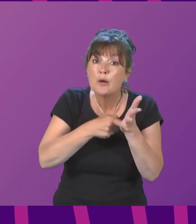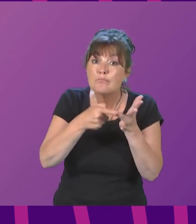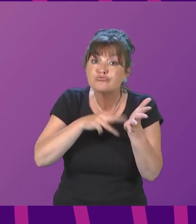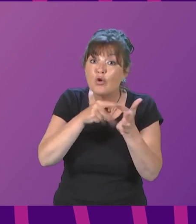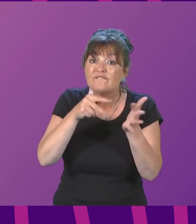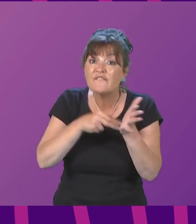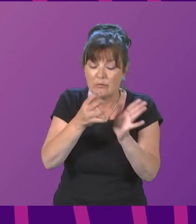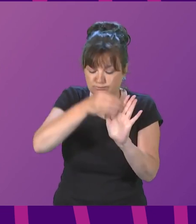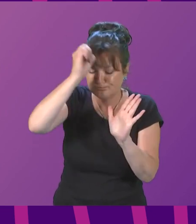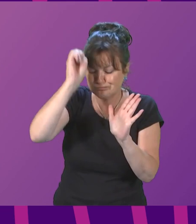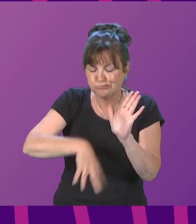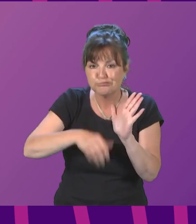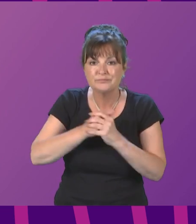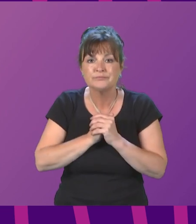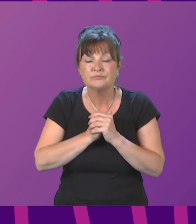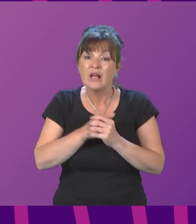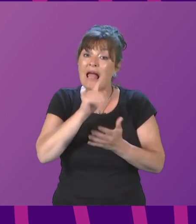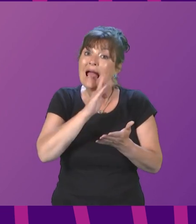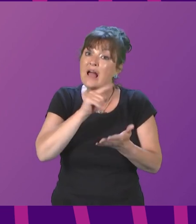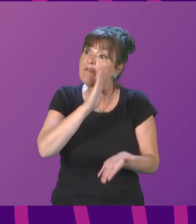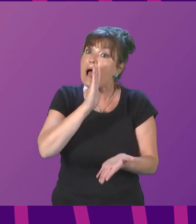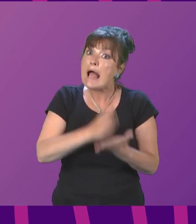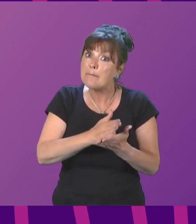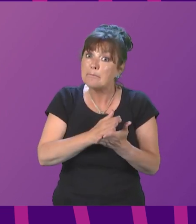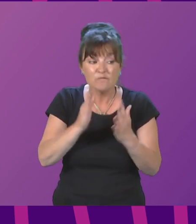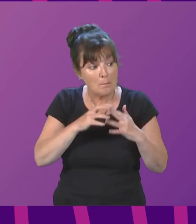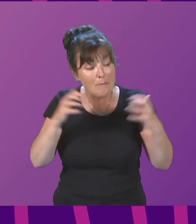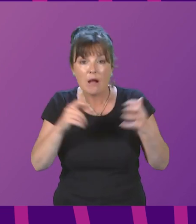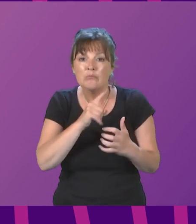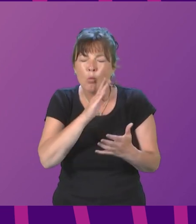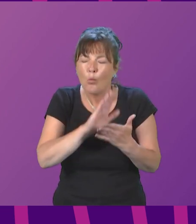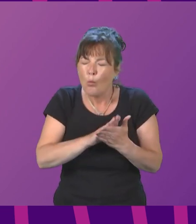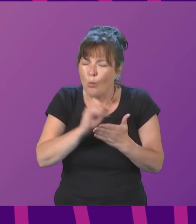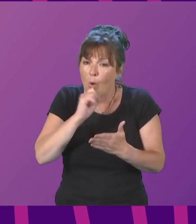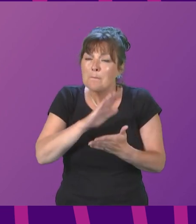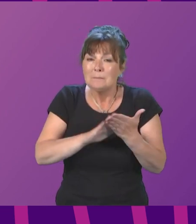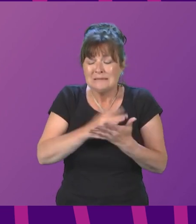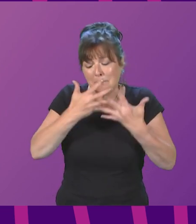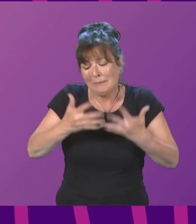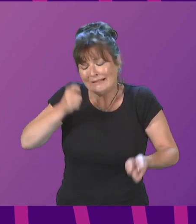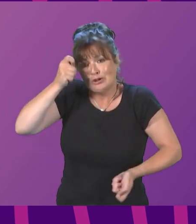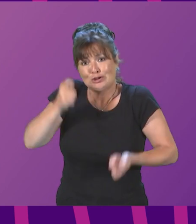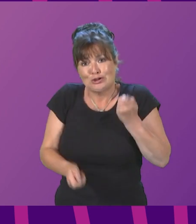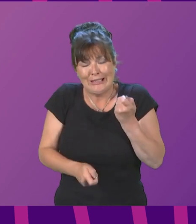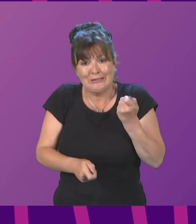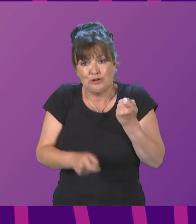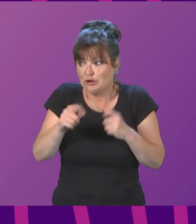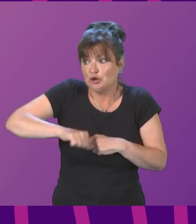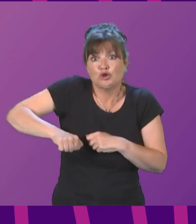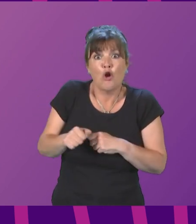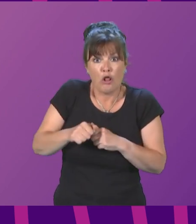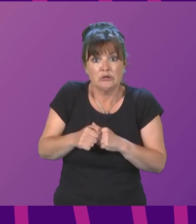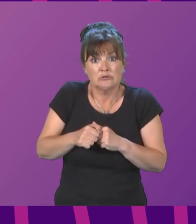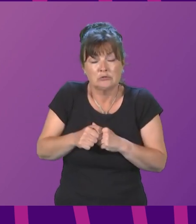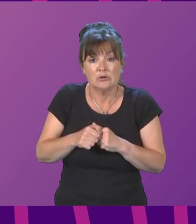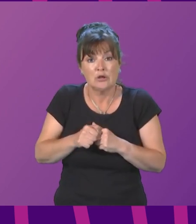Presiding officer, if approved by parliament, this will be a change of truly historic significance in Scotland and one firmly